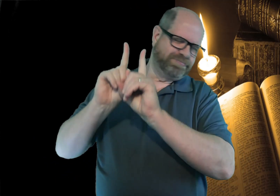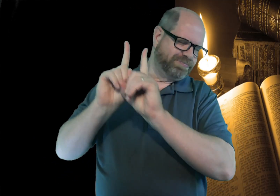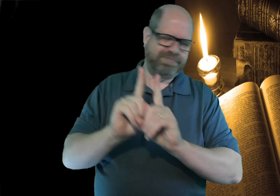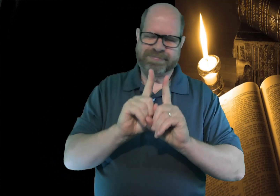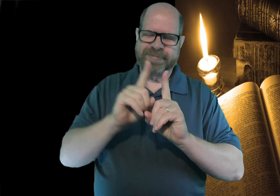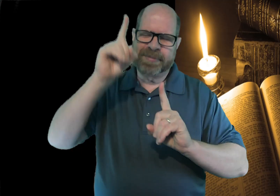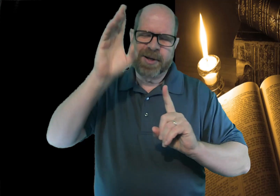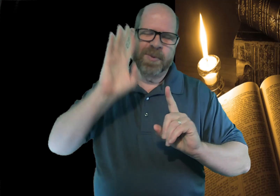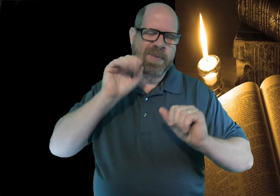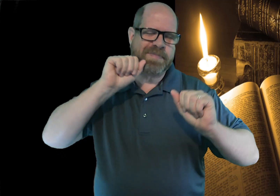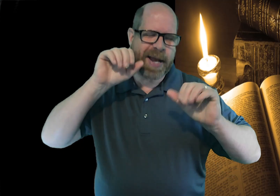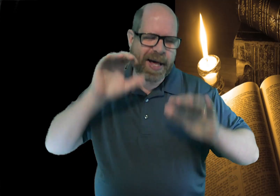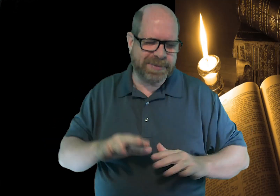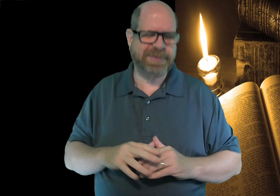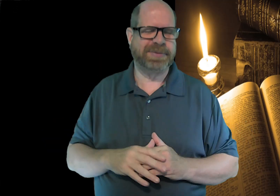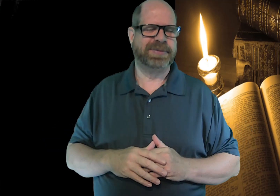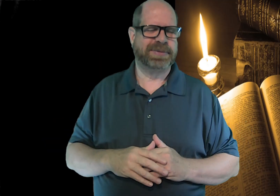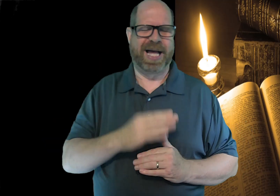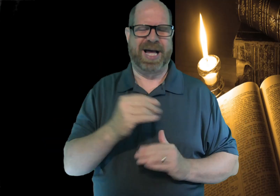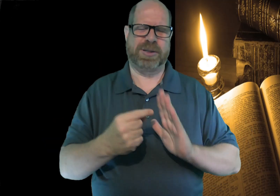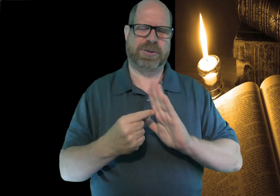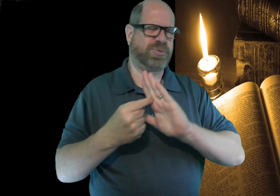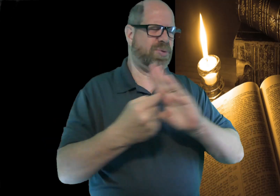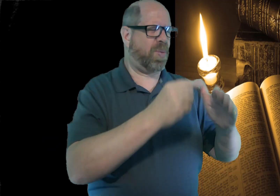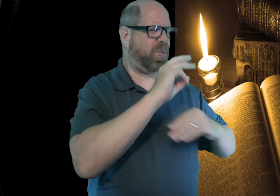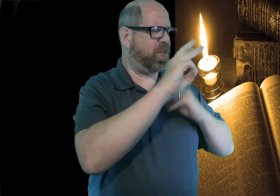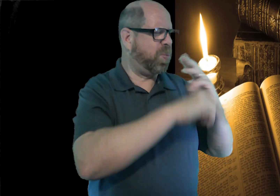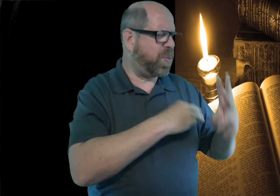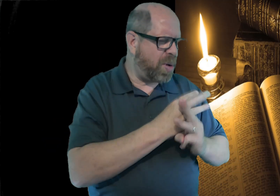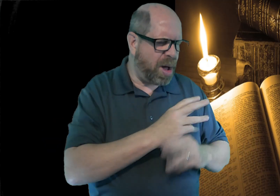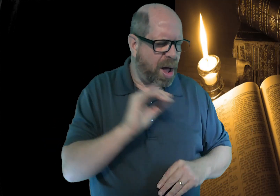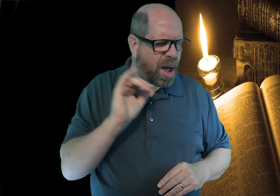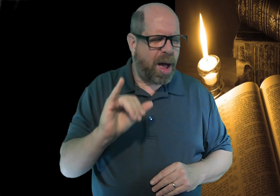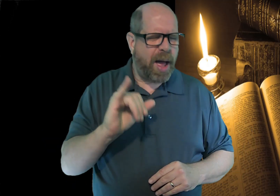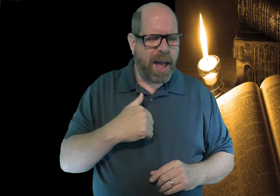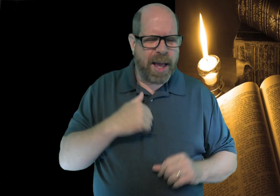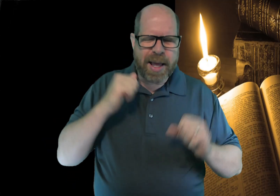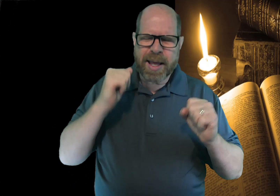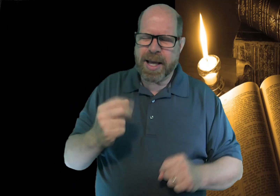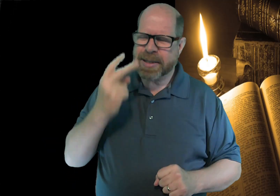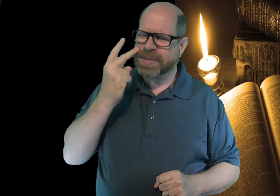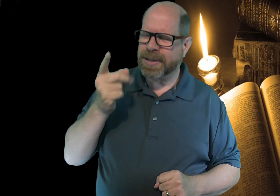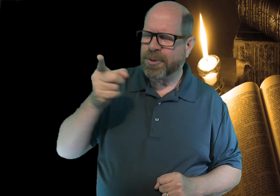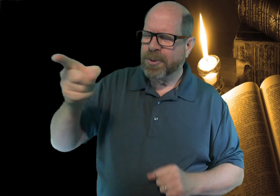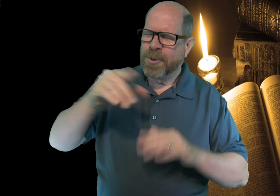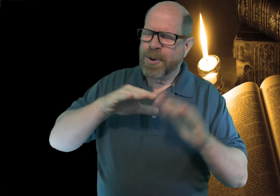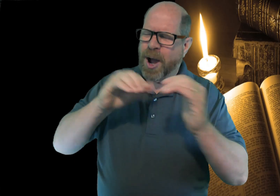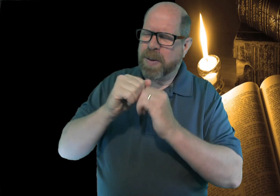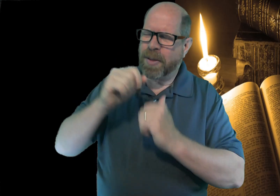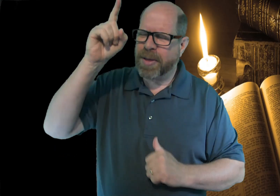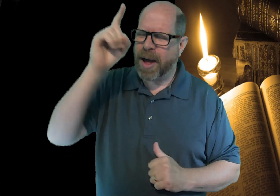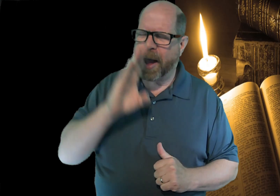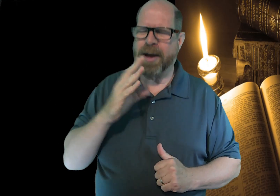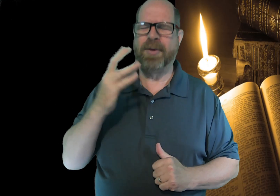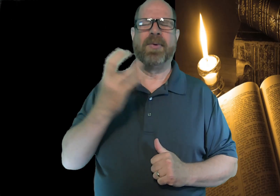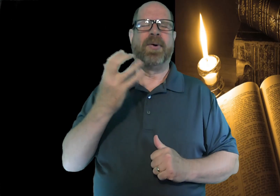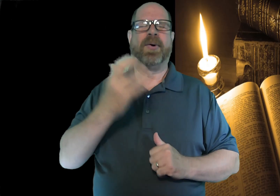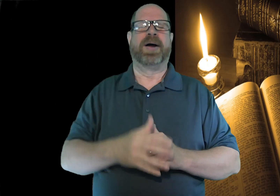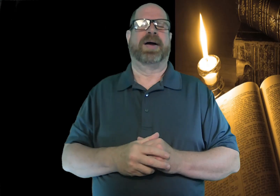Help me to walk with you. Help all of us to show the world that our walk with